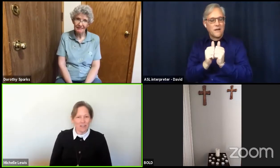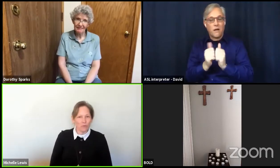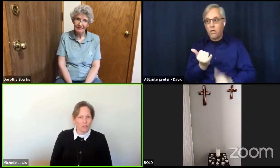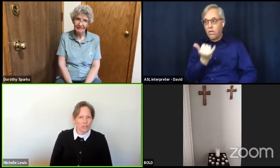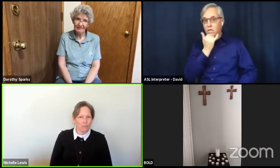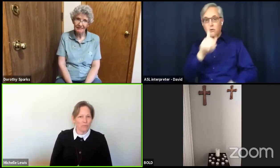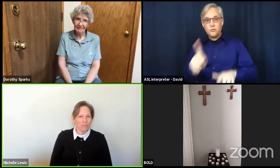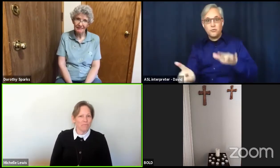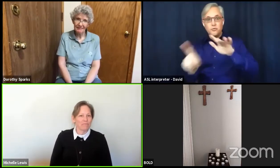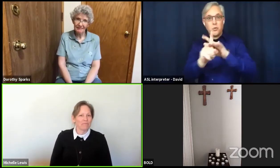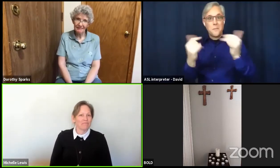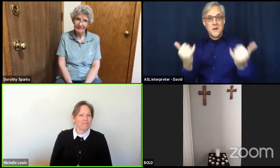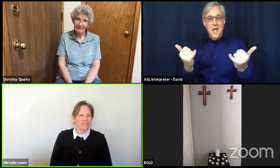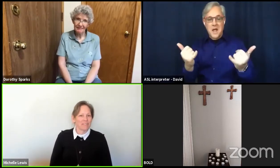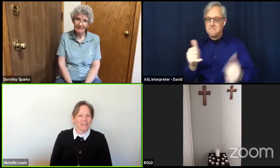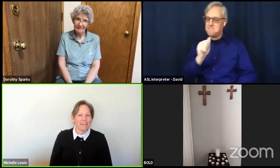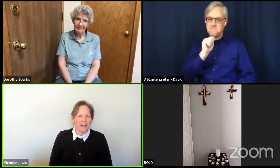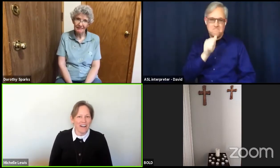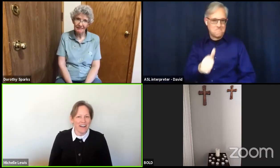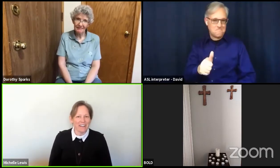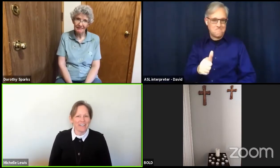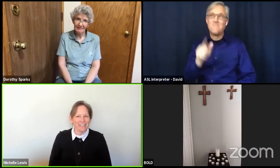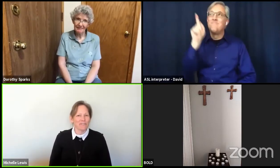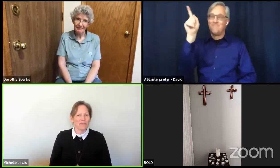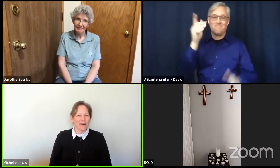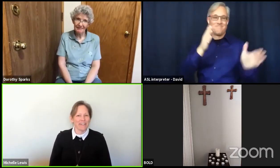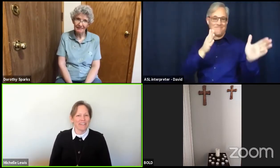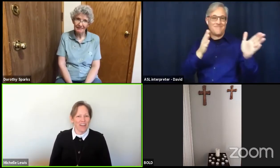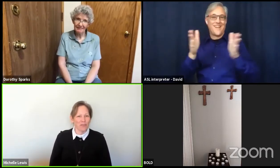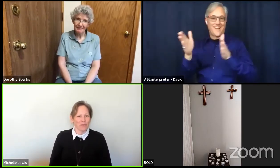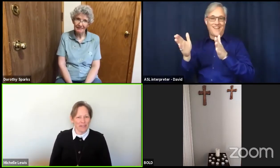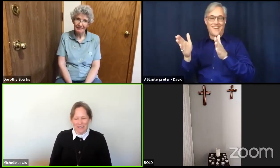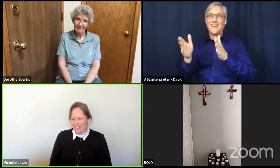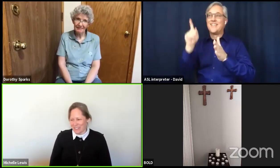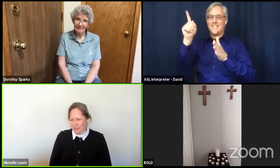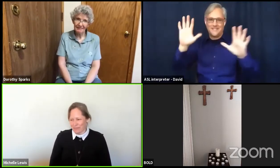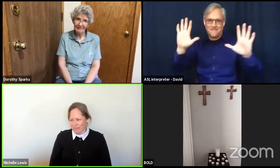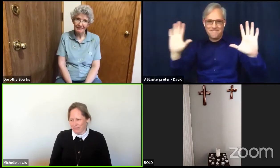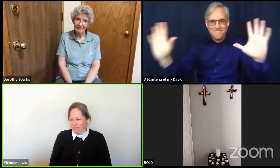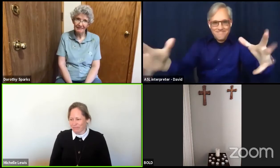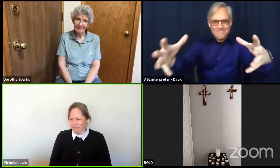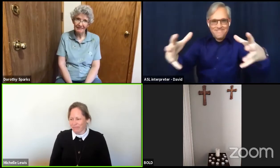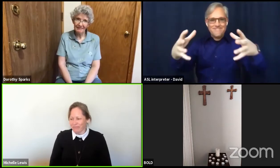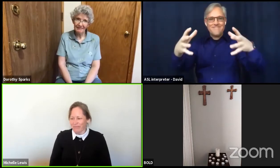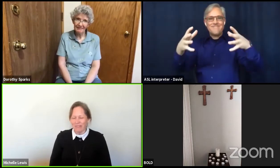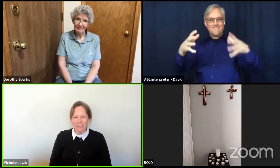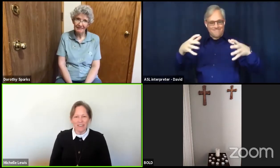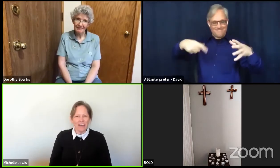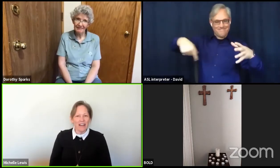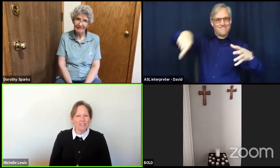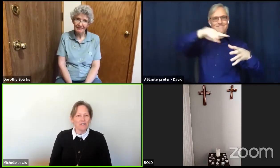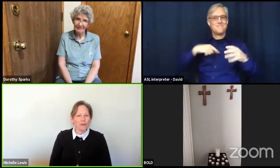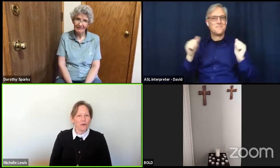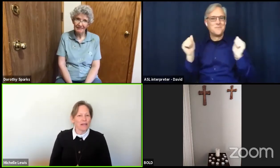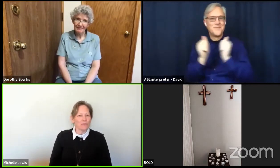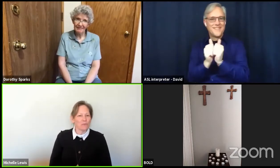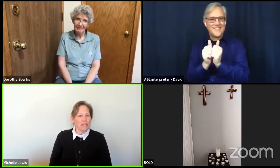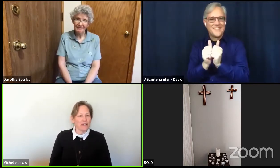worship. God is the one gathering us. And so as we are